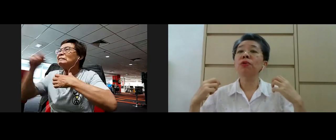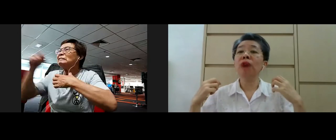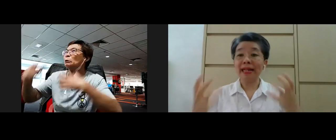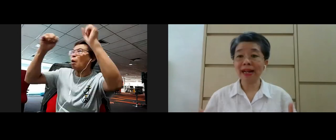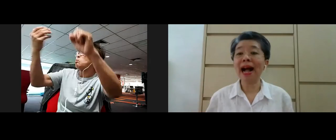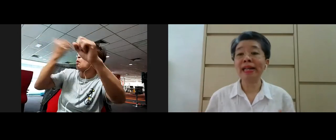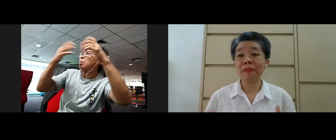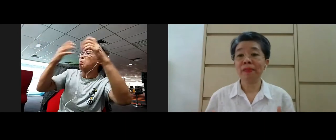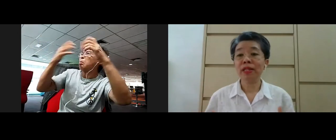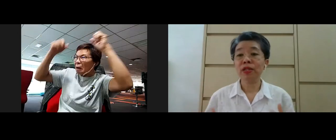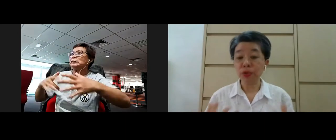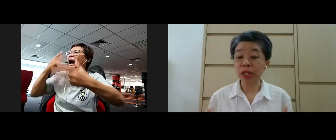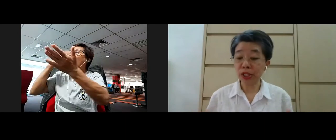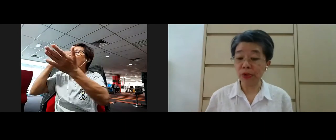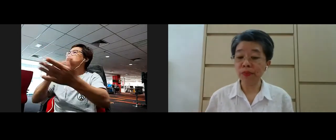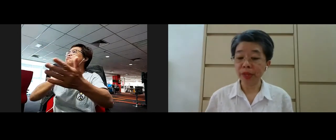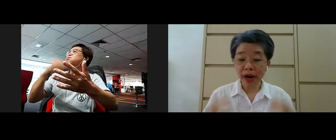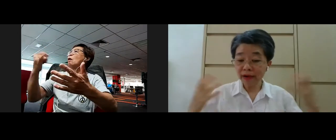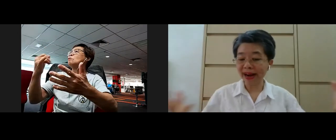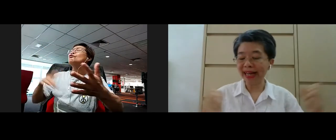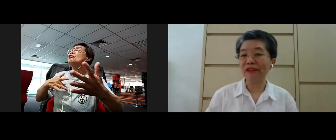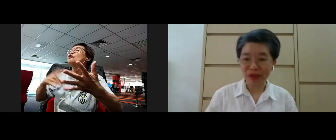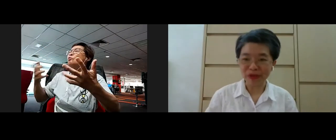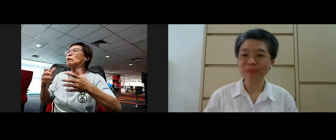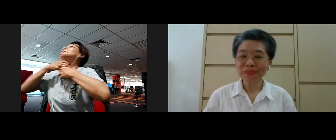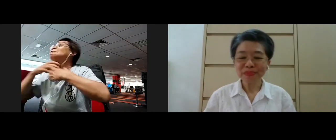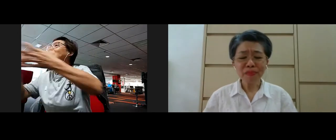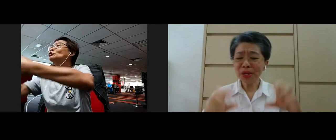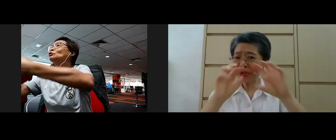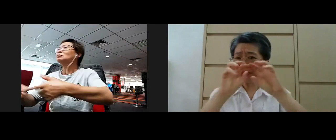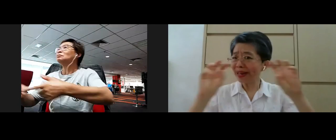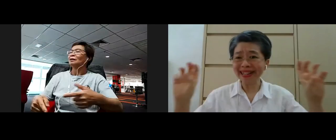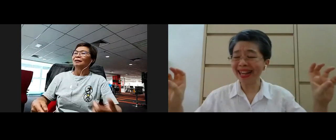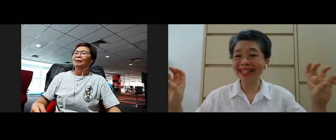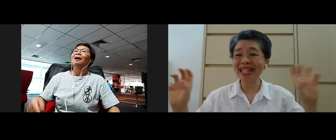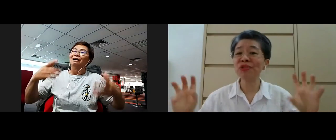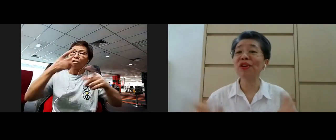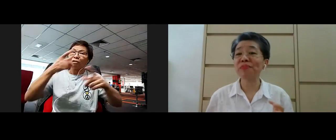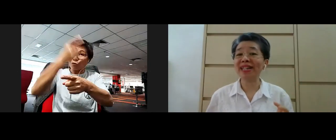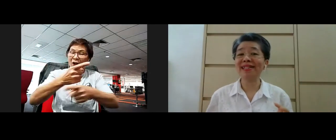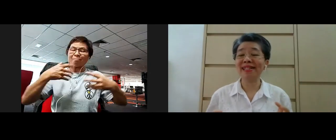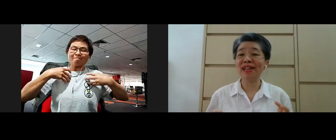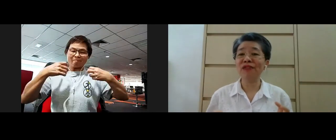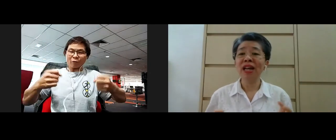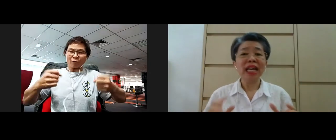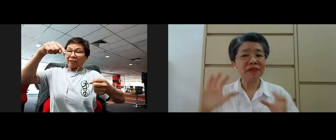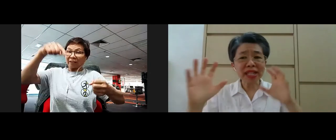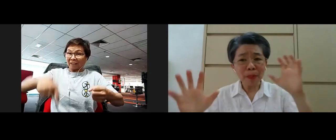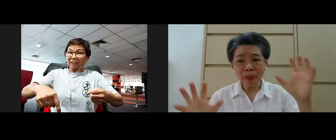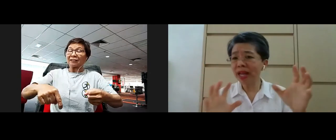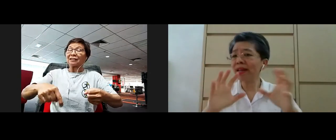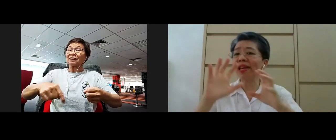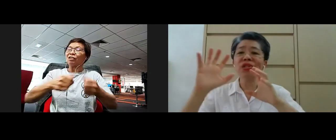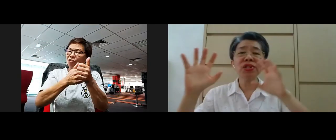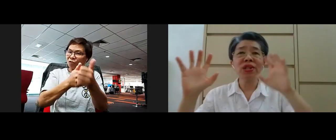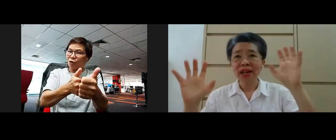so unkind towards you right right livelihood so again this group of practice itself if